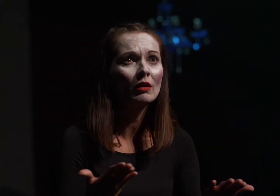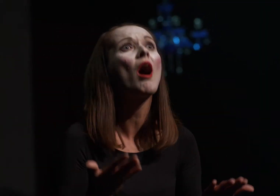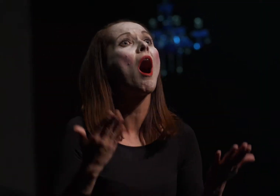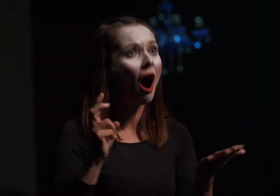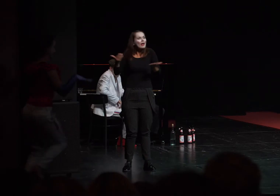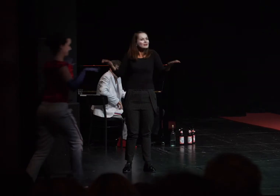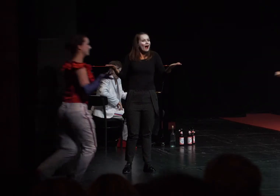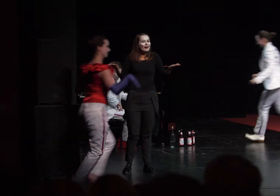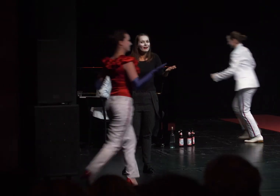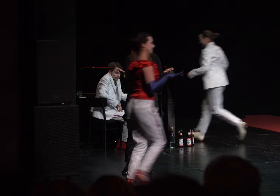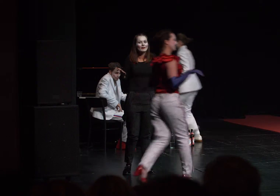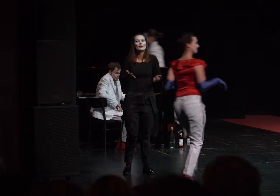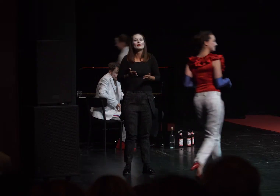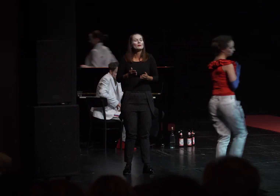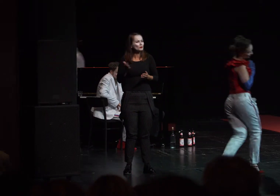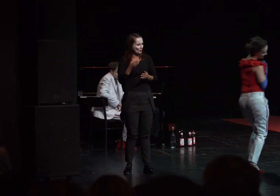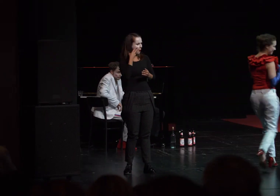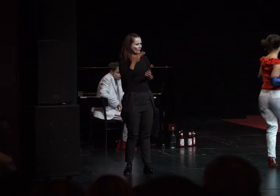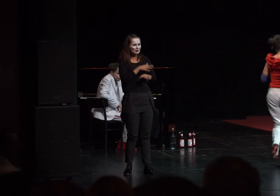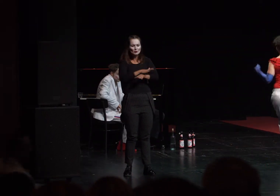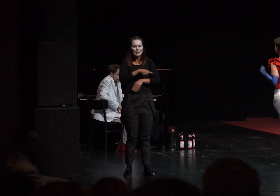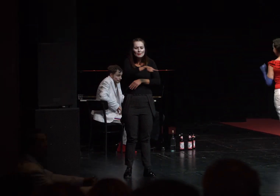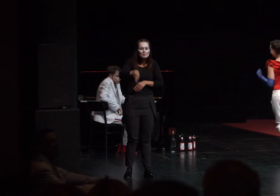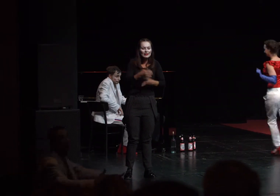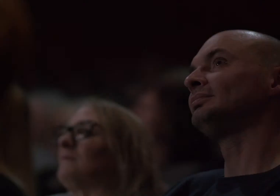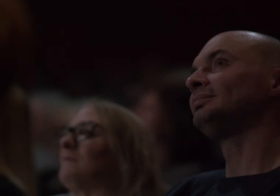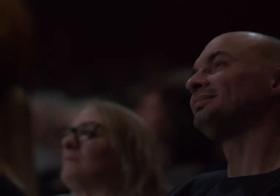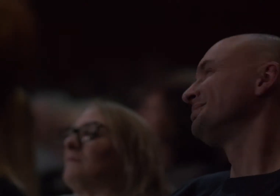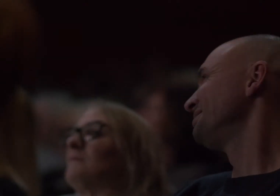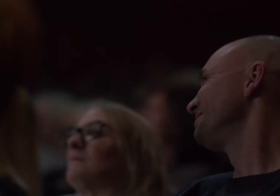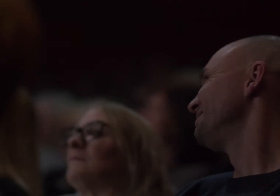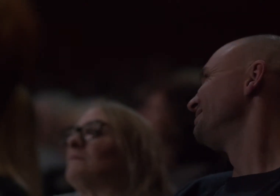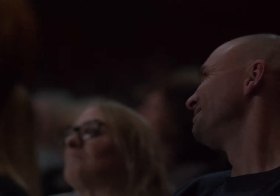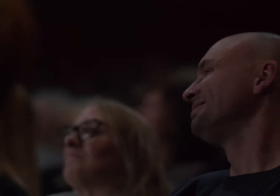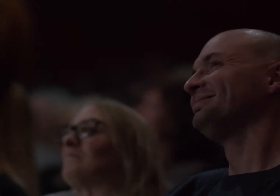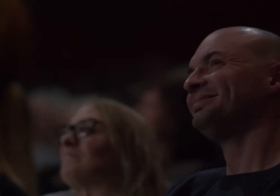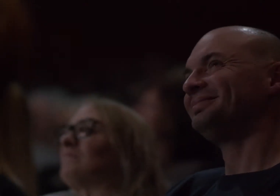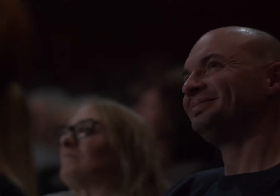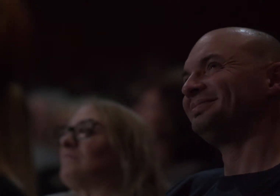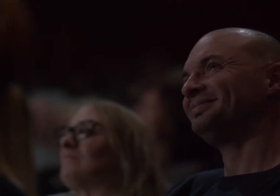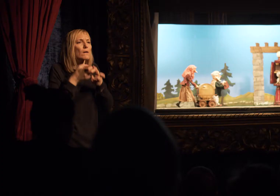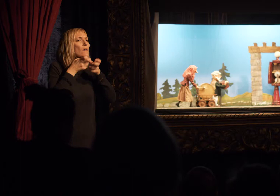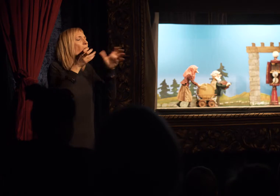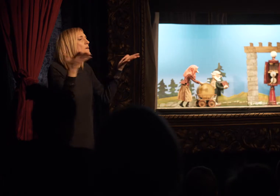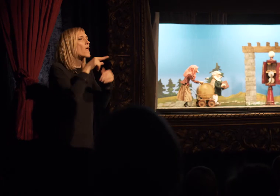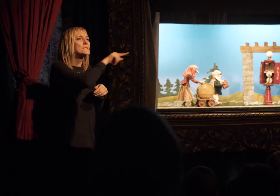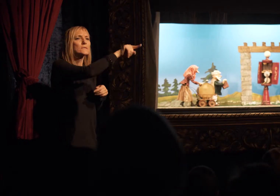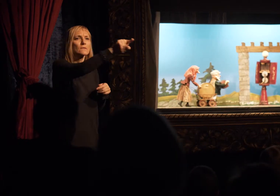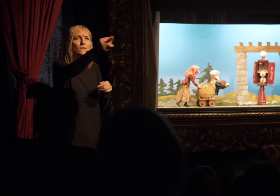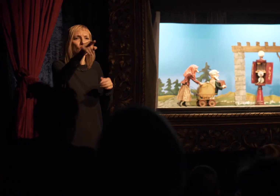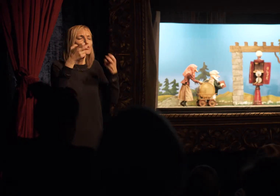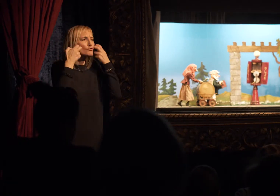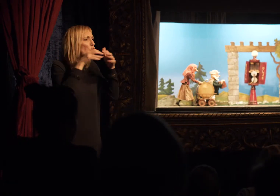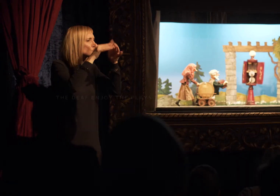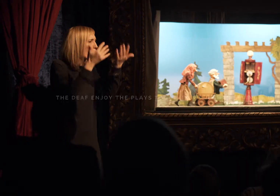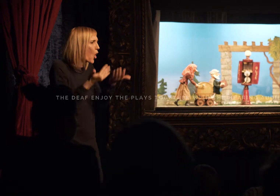spot on the actual stage and become a regular part of theatre performances. To make The Theatre Interpreter a